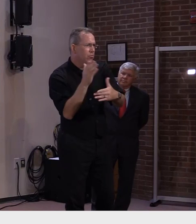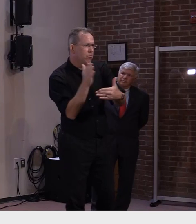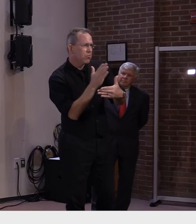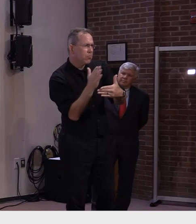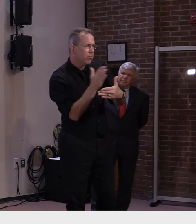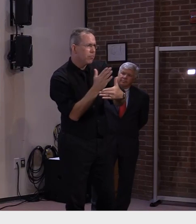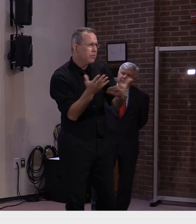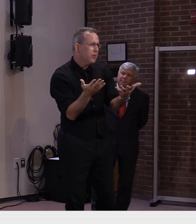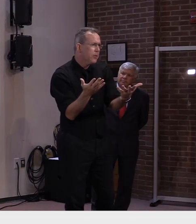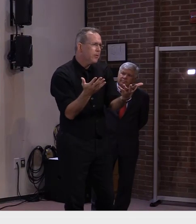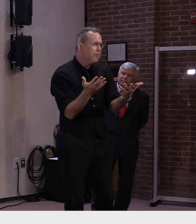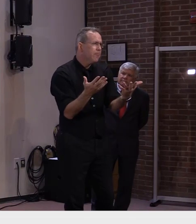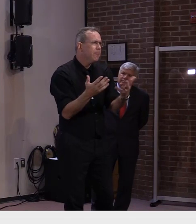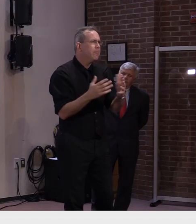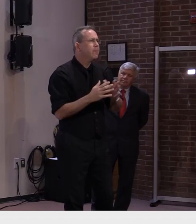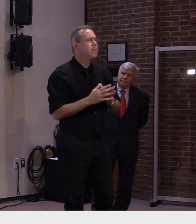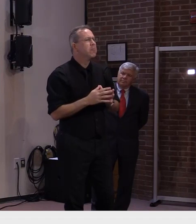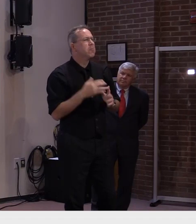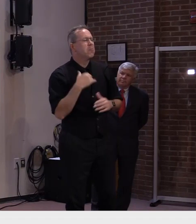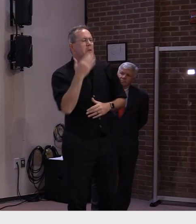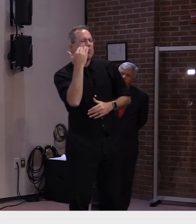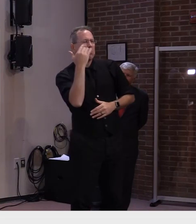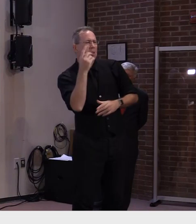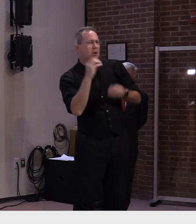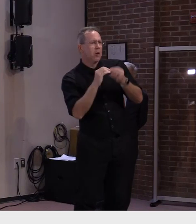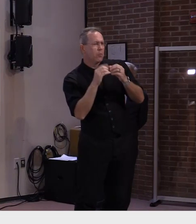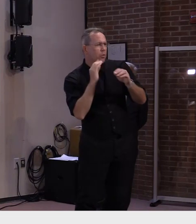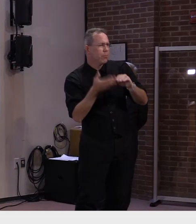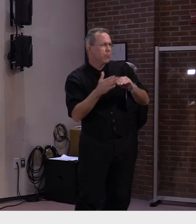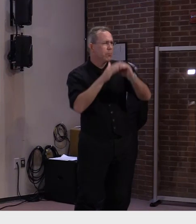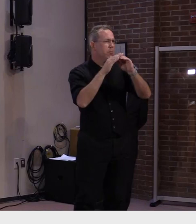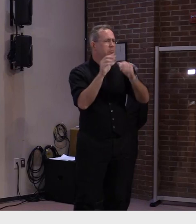anticipate them growing again over the next three weeks and then starting to come down.